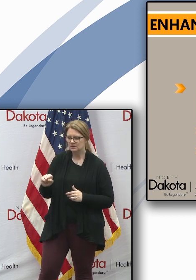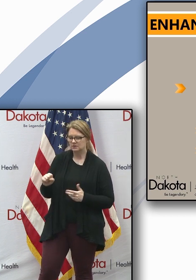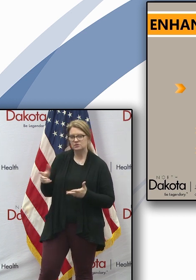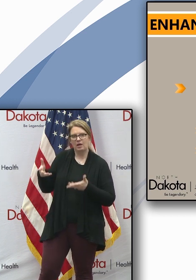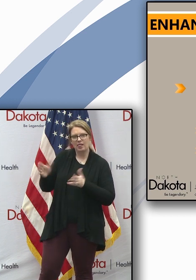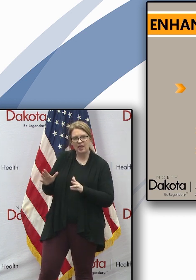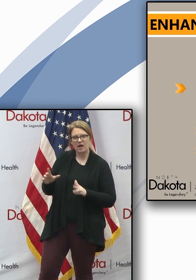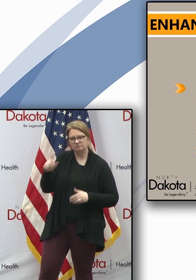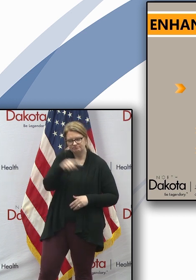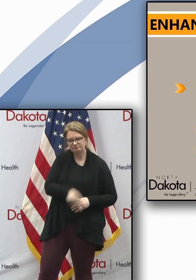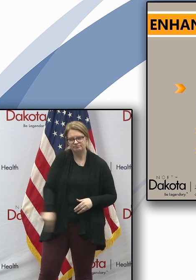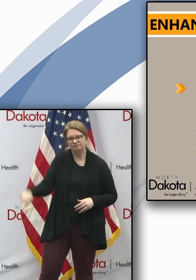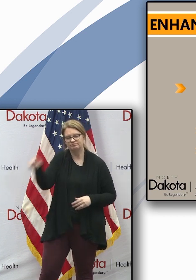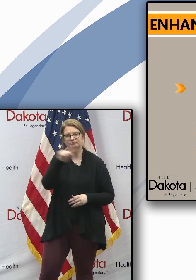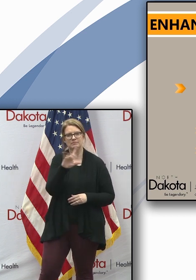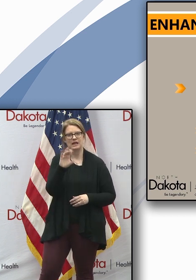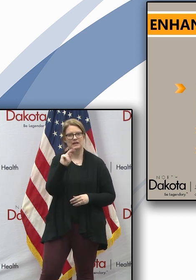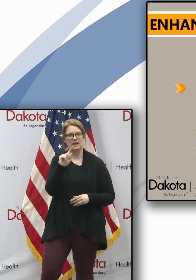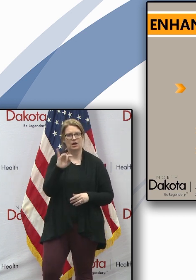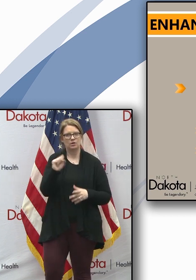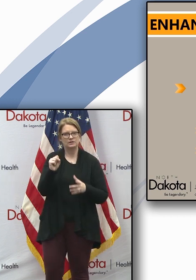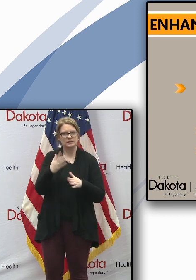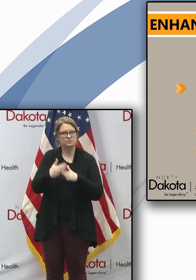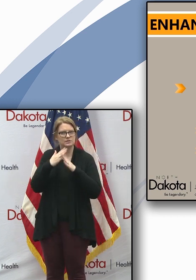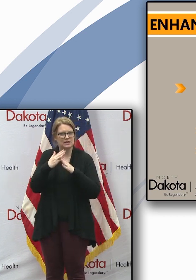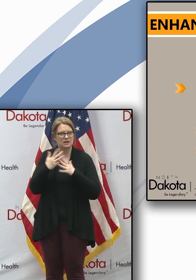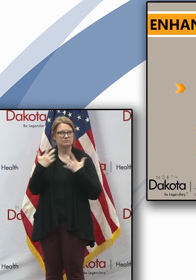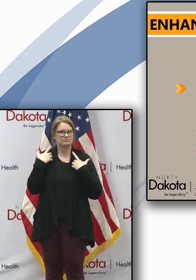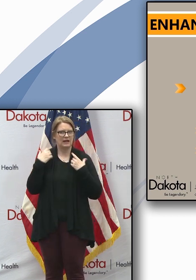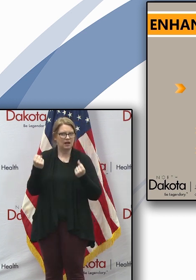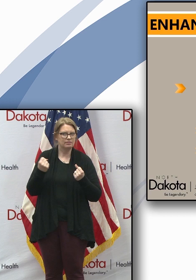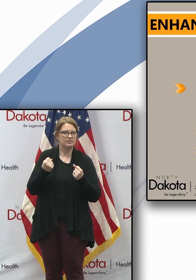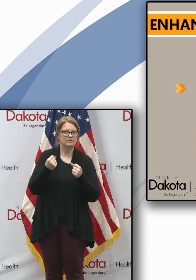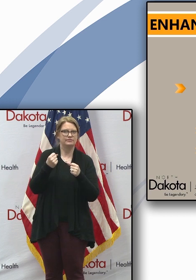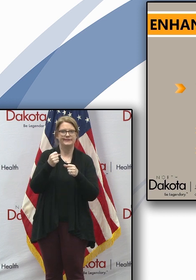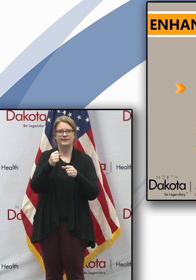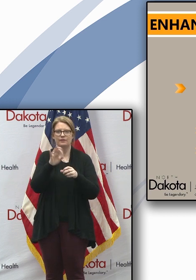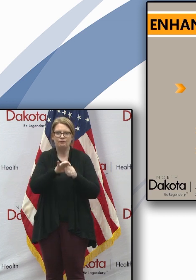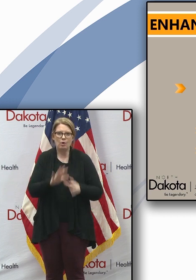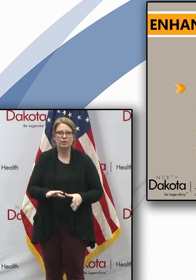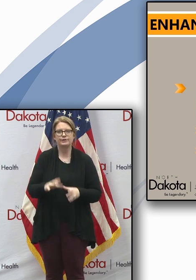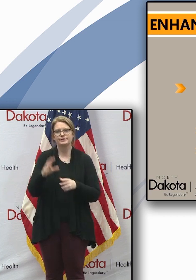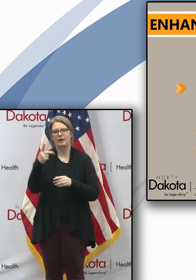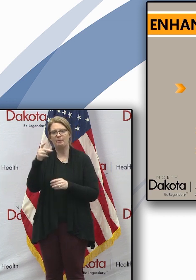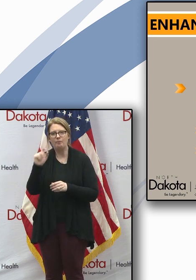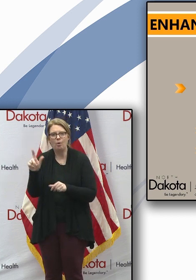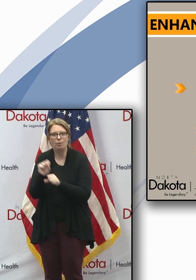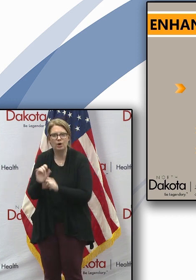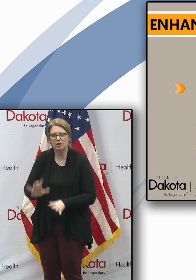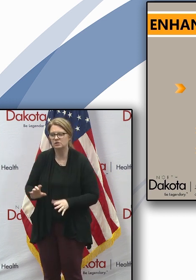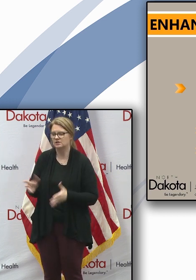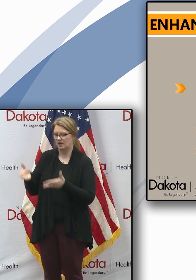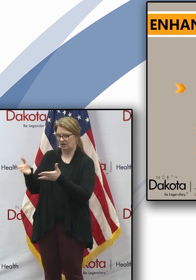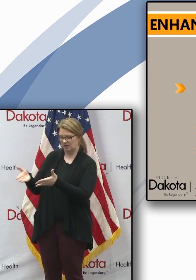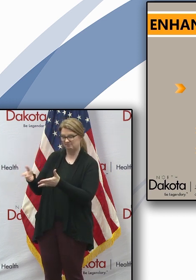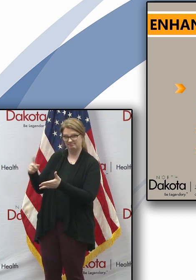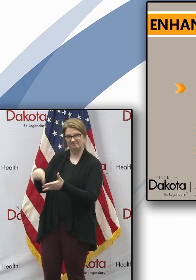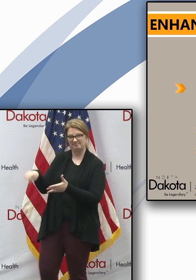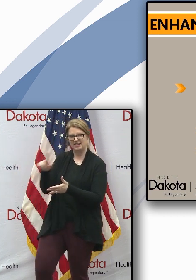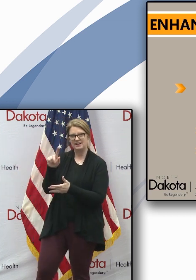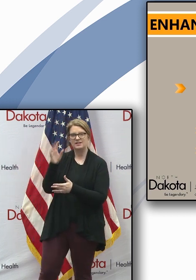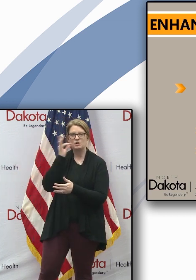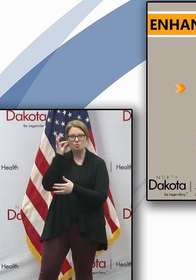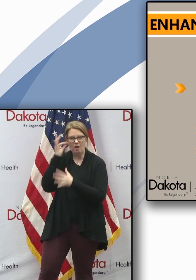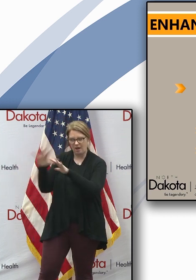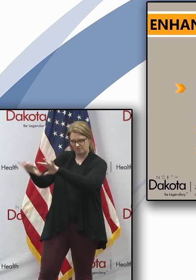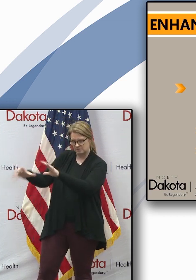to allow the counties to protect the health and well-being of voters and poll workers. And we're encouraging those tribes to work with their county auditor to make sure,